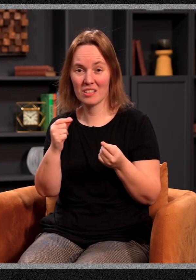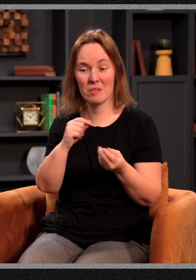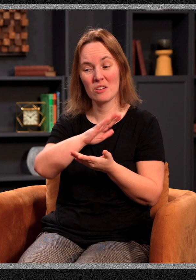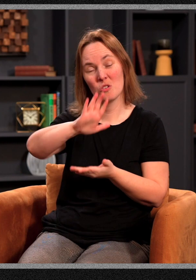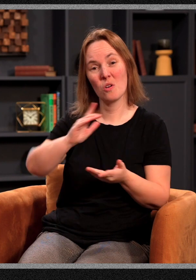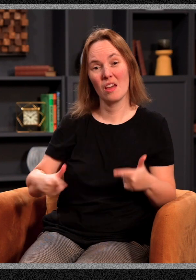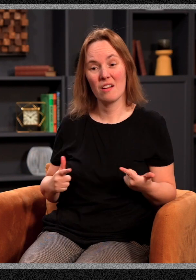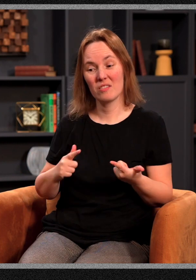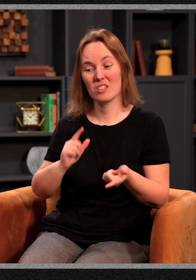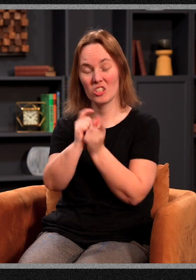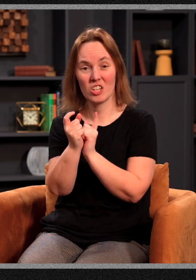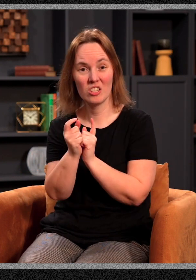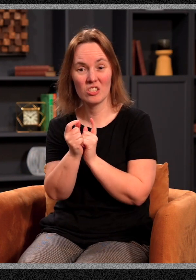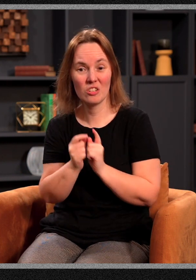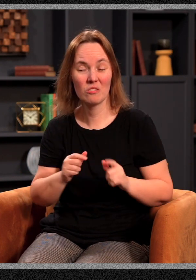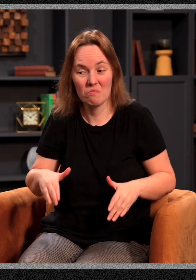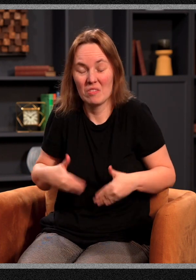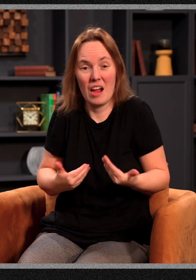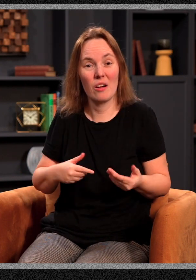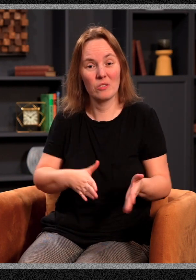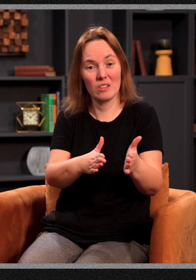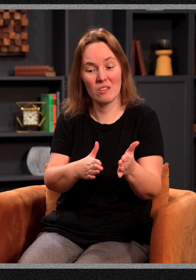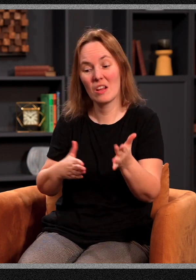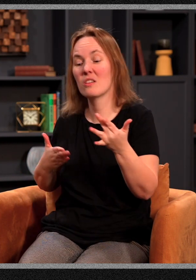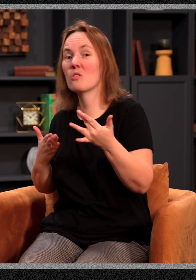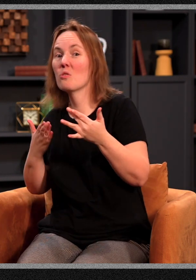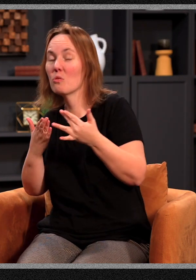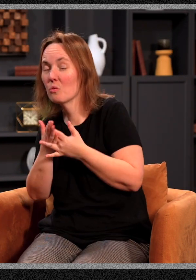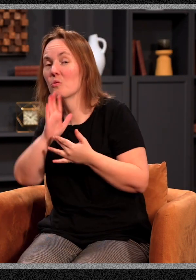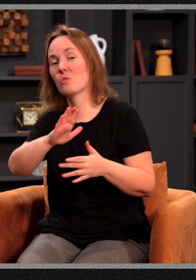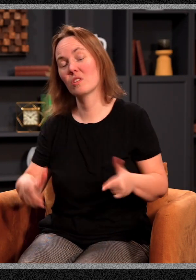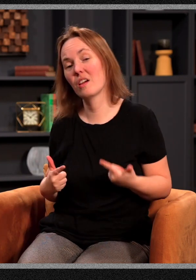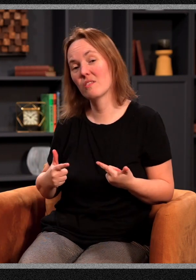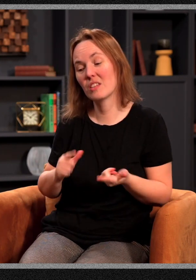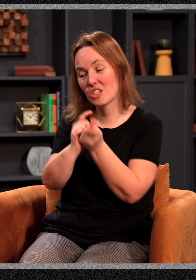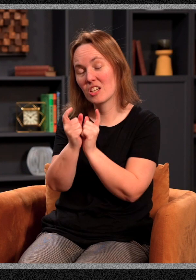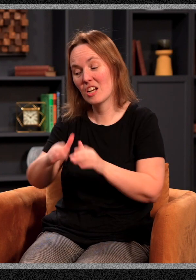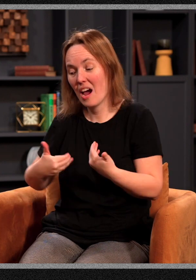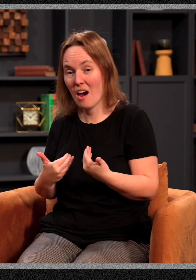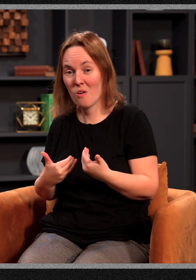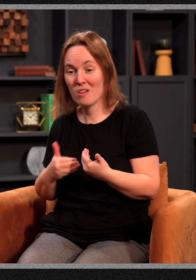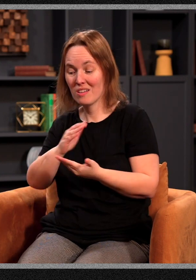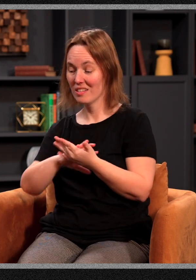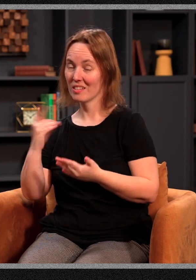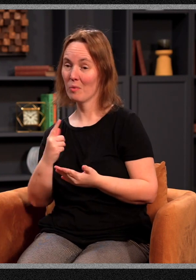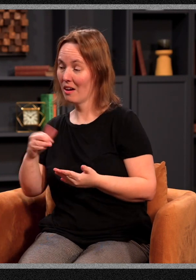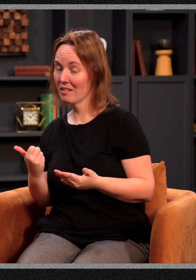lived, when was the last time God did something through your life that actually changed the way somebody else lived, that actually impacted somebody